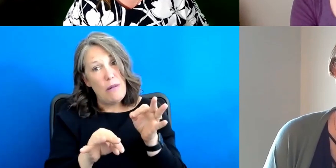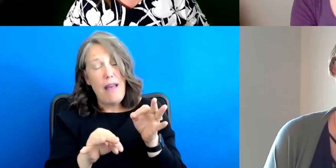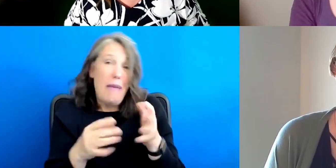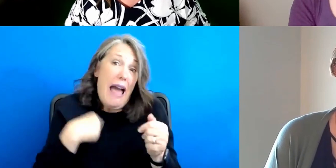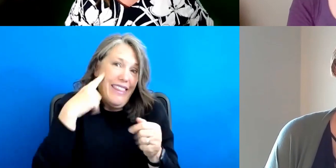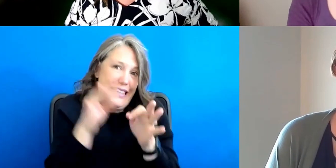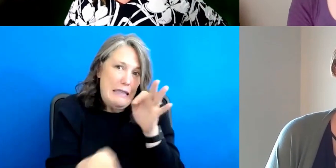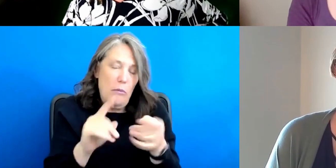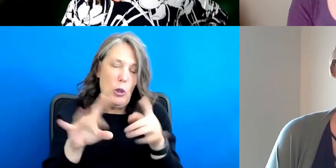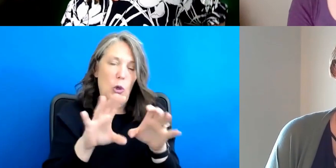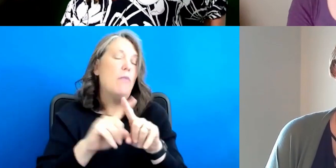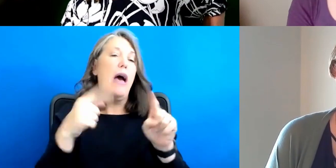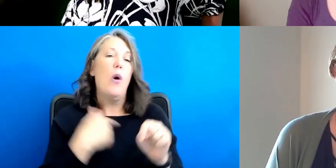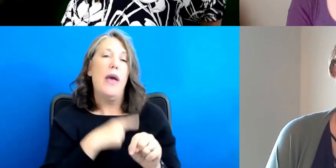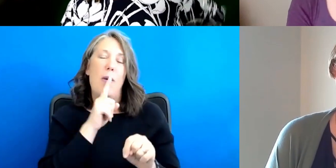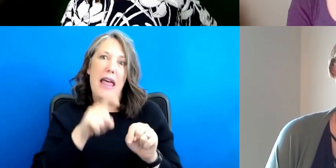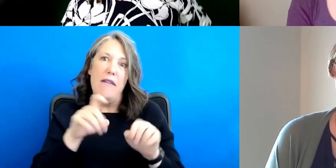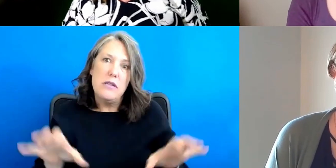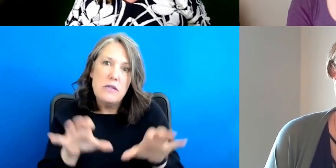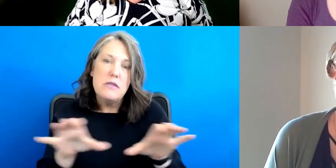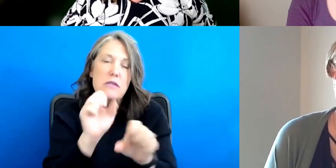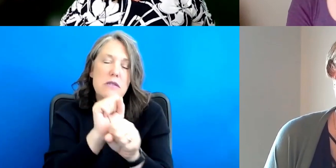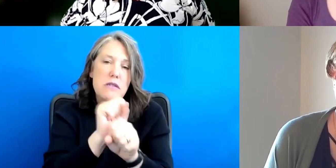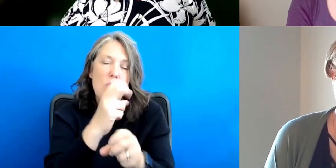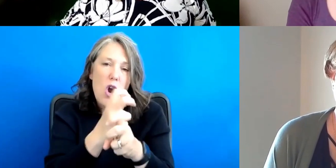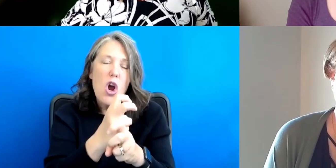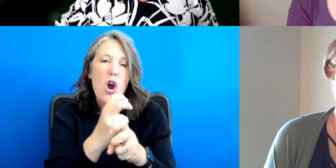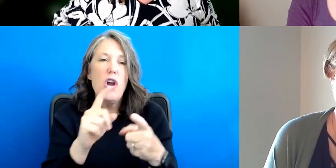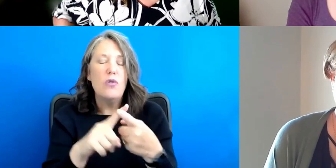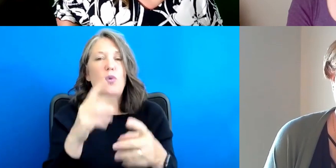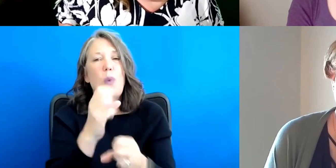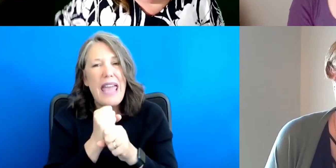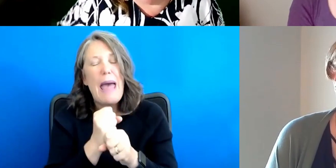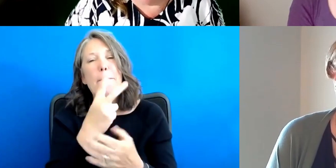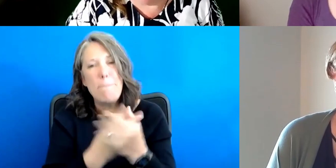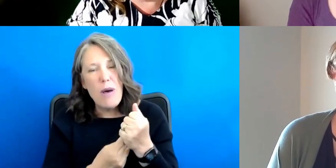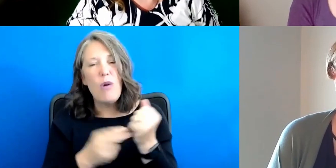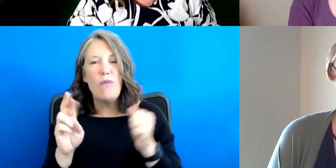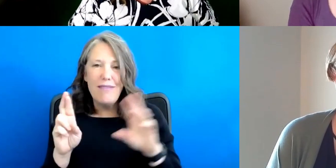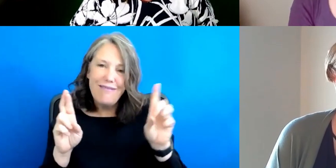know, but we're really going to have to work hard on, you know, getting bipartisan support.